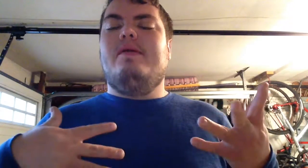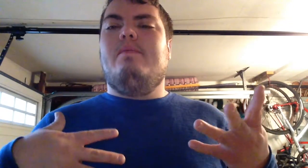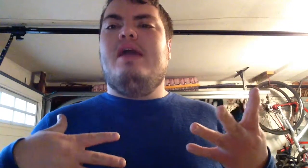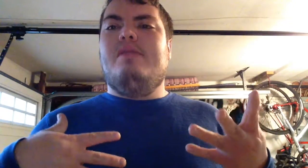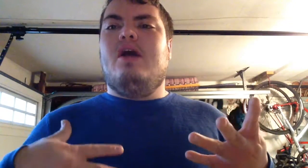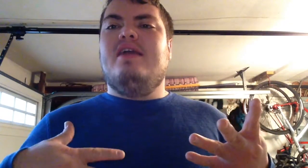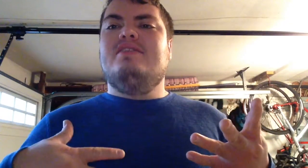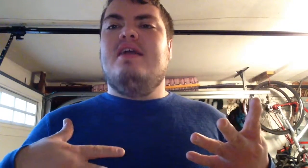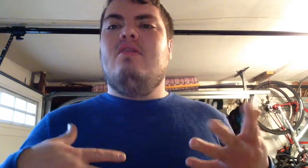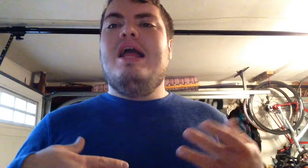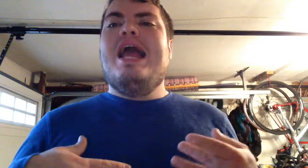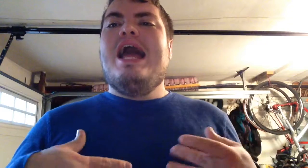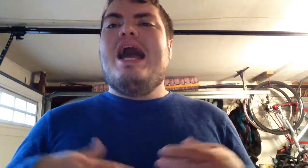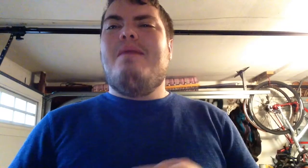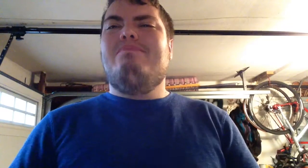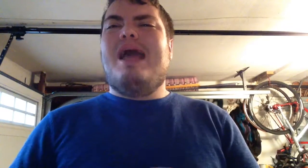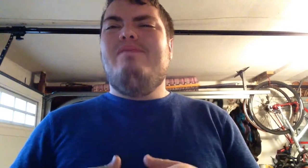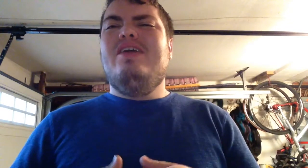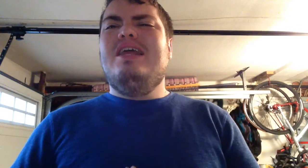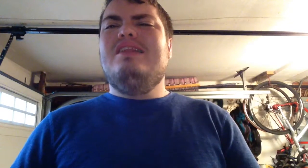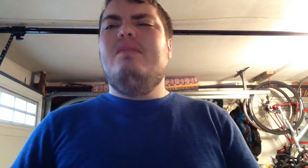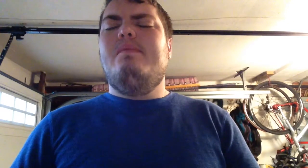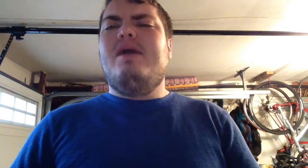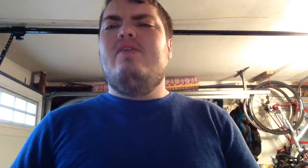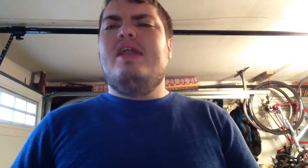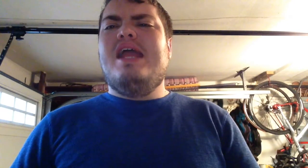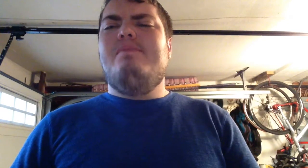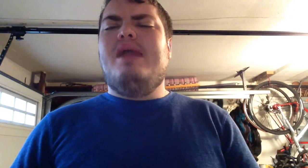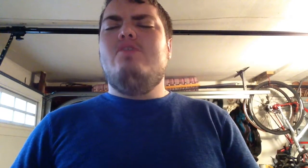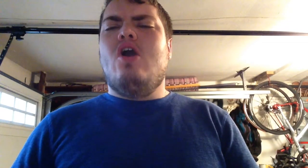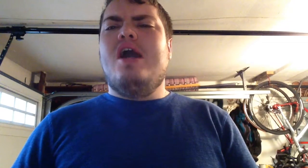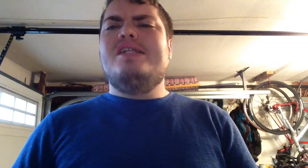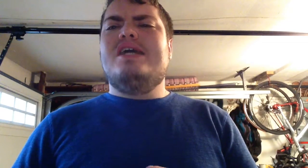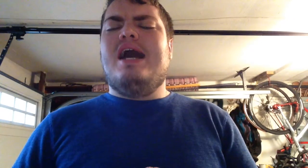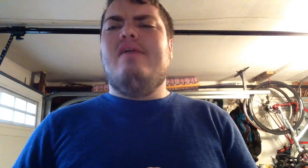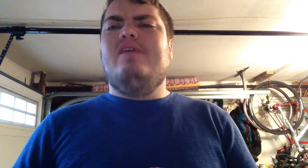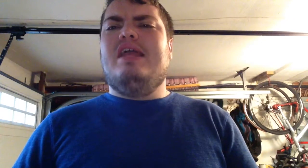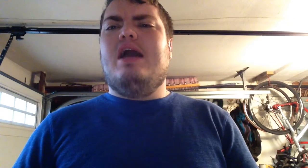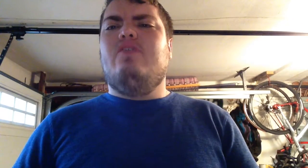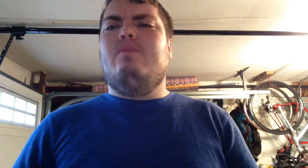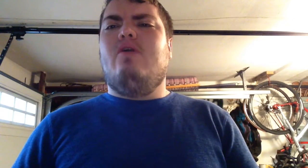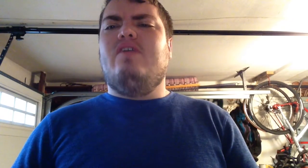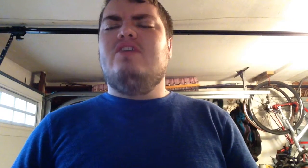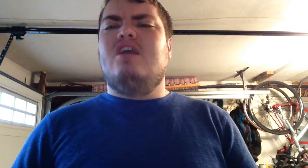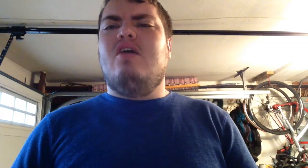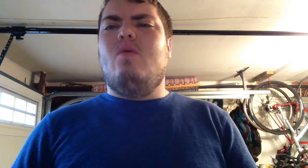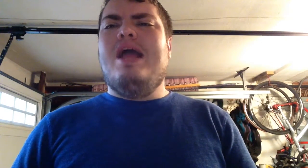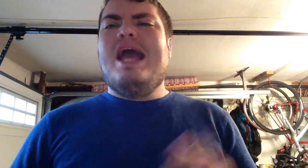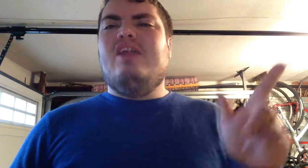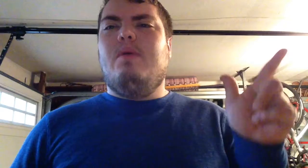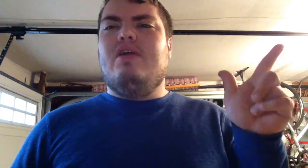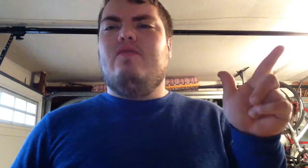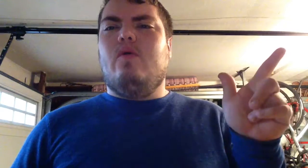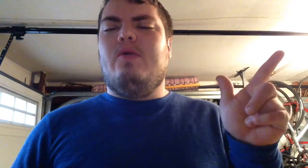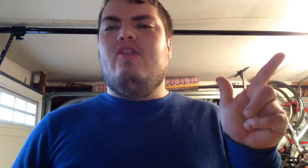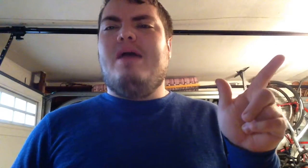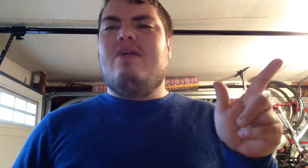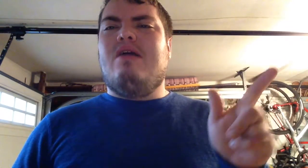antibiotics still. I'm feeling a little bit better today, but I'm not feeling 100% perfect. So, I do apologize for the orbit in the background.